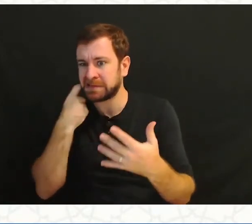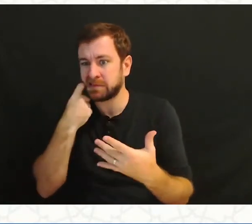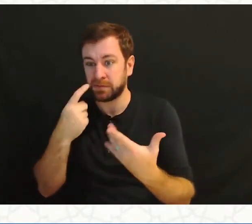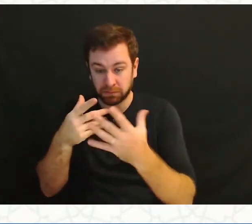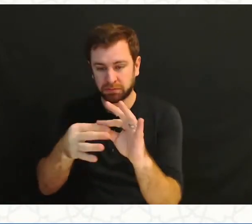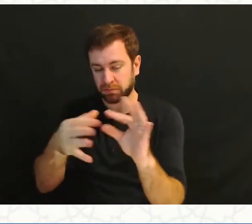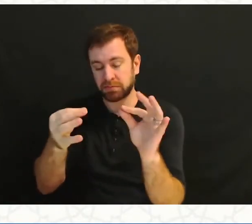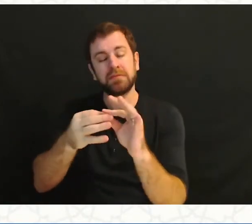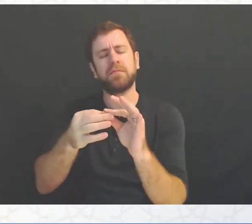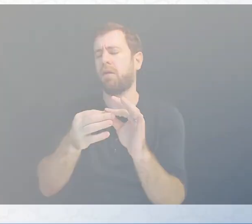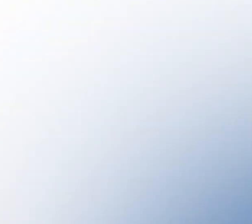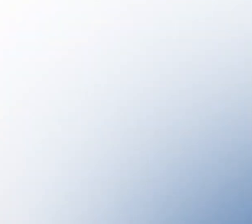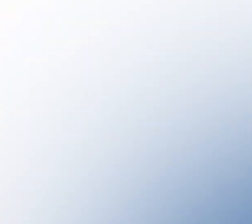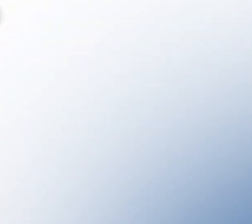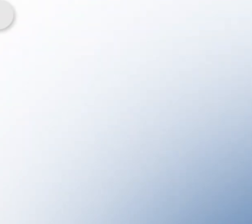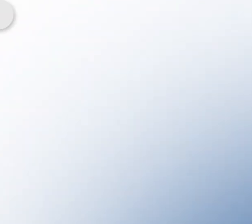there is great survival in them.